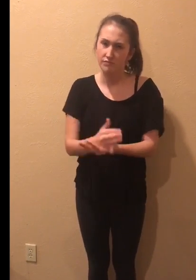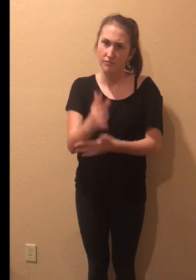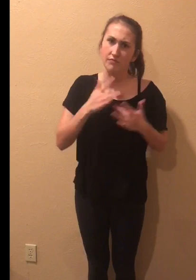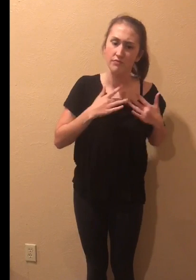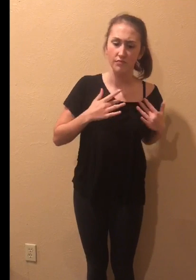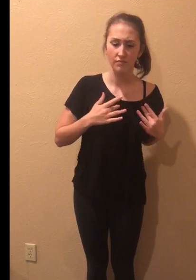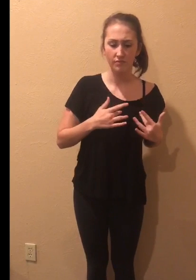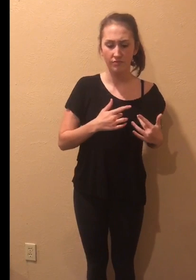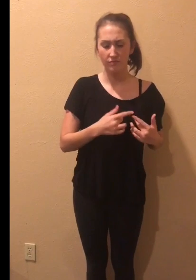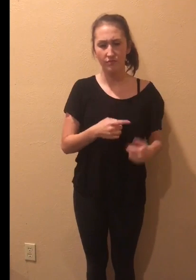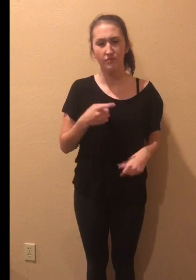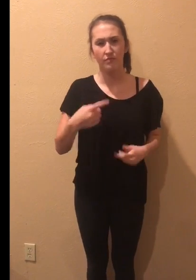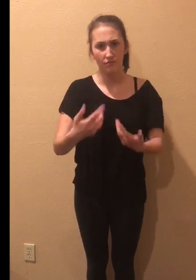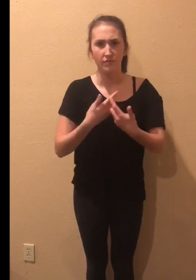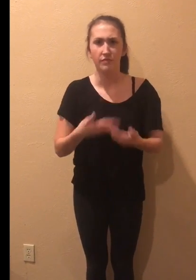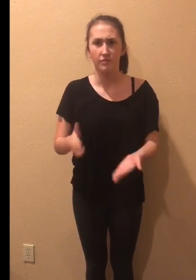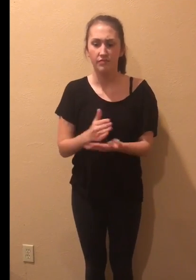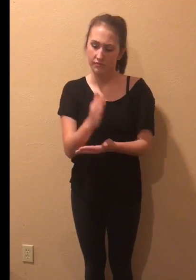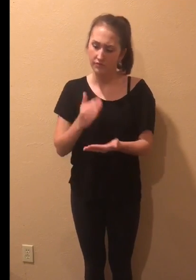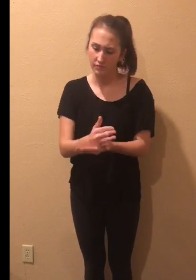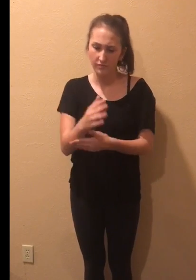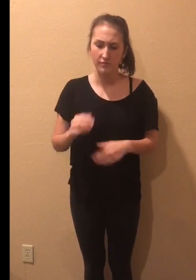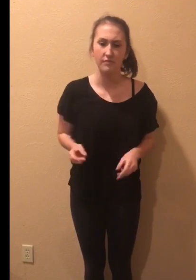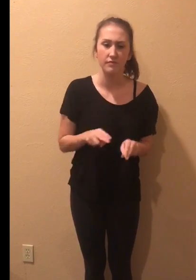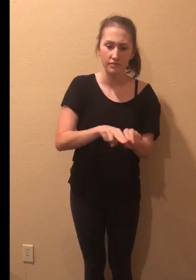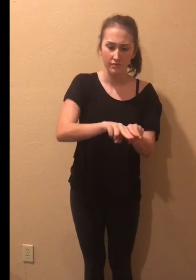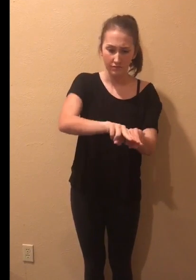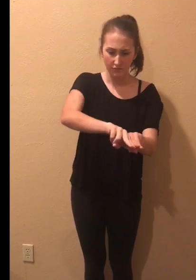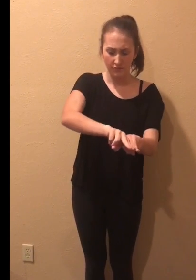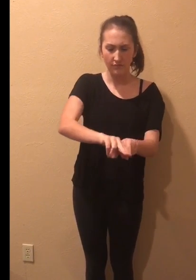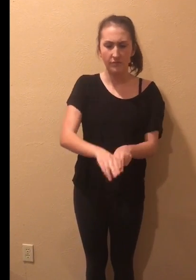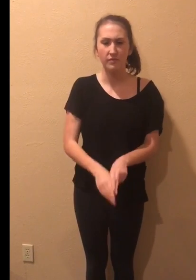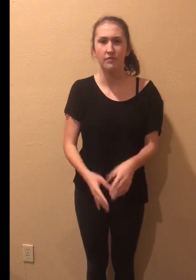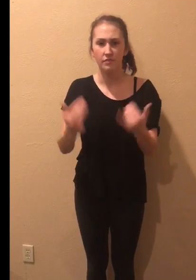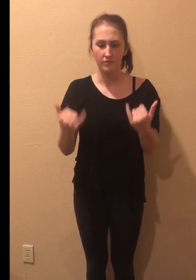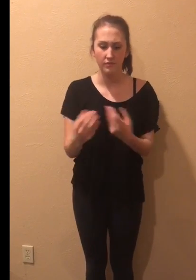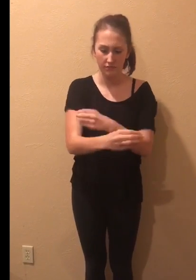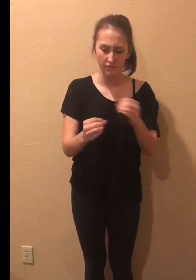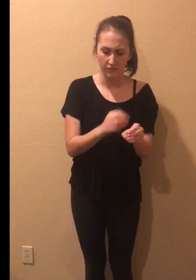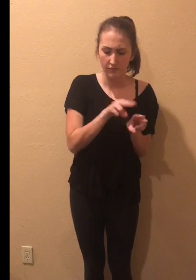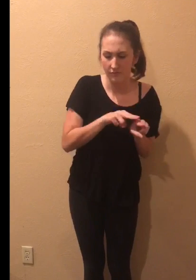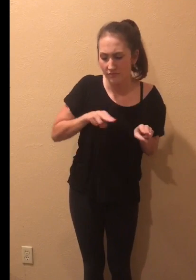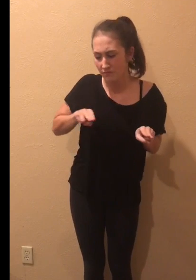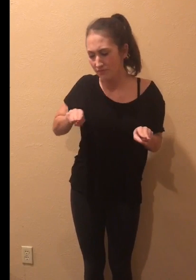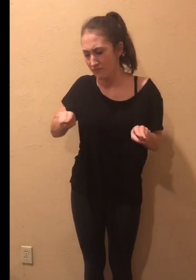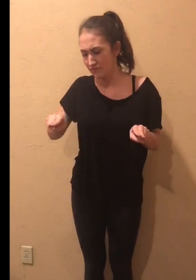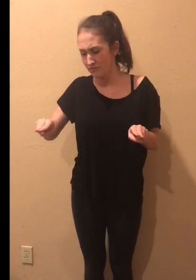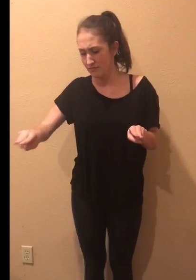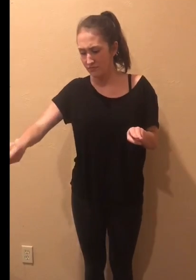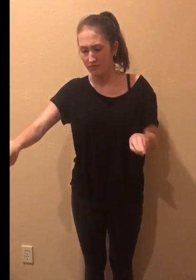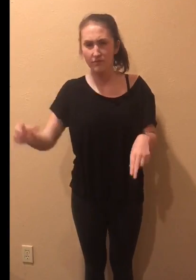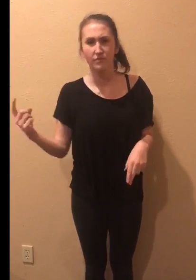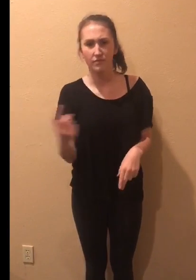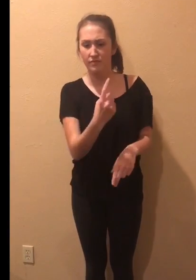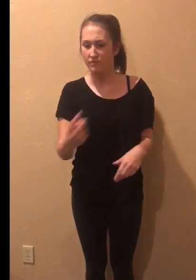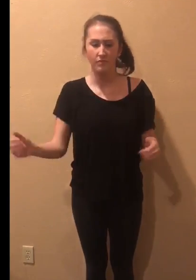forfeit all rights to my heart You'll forfeit the place in our bed You'll scream and you'll rot this instead